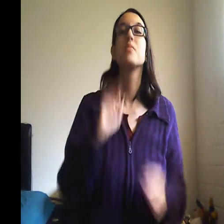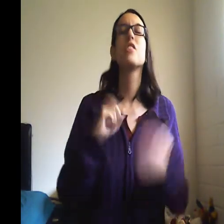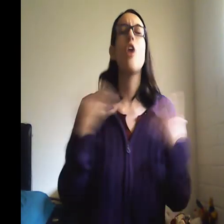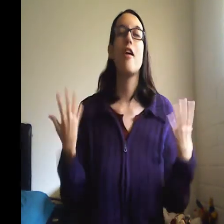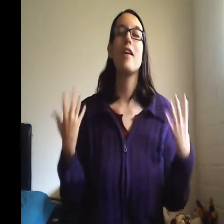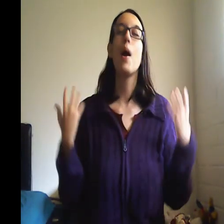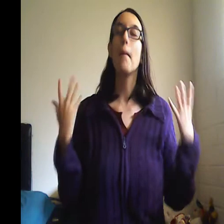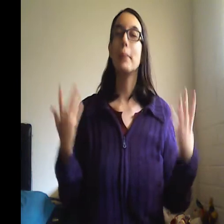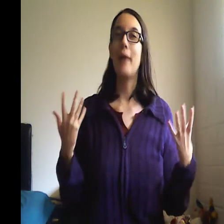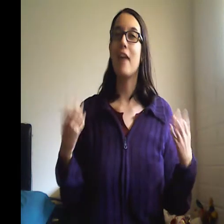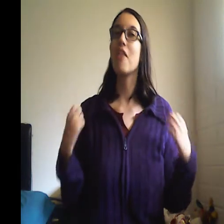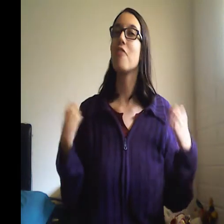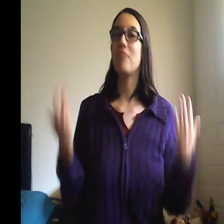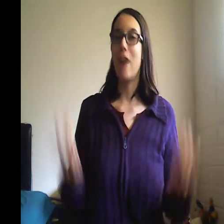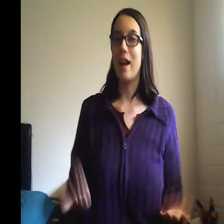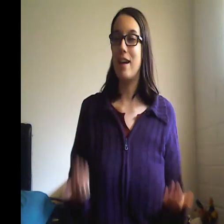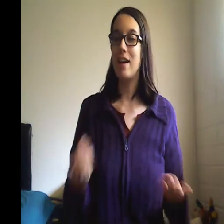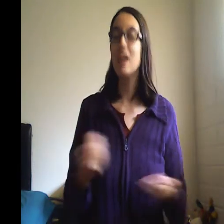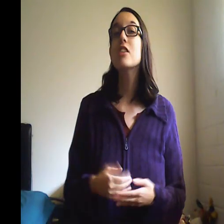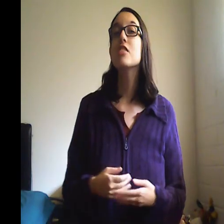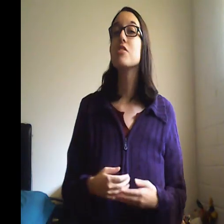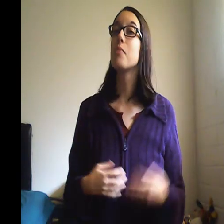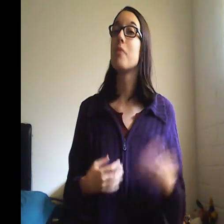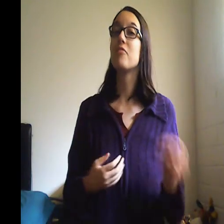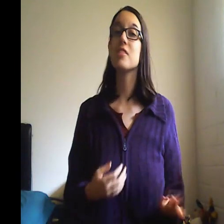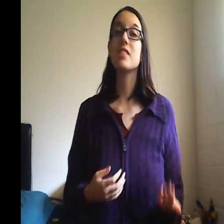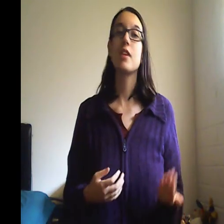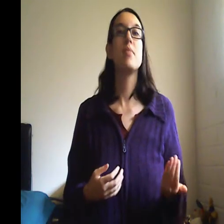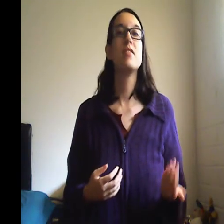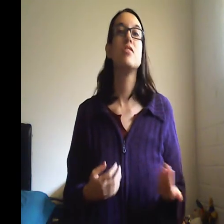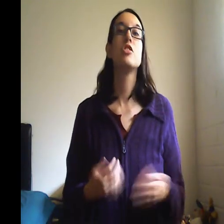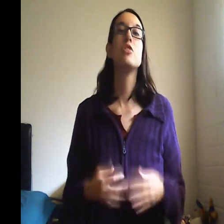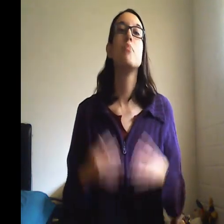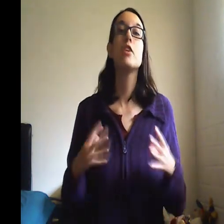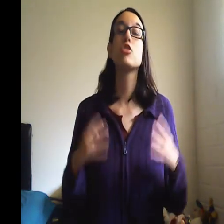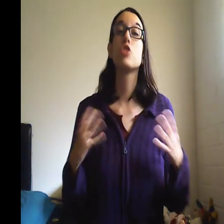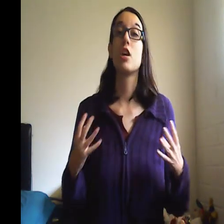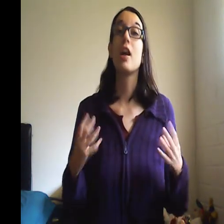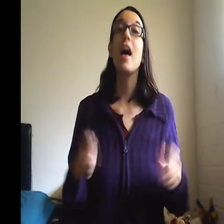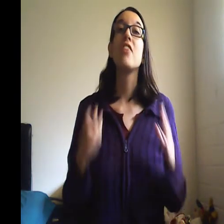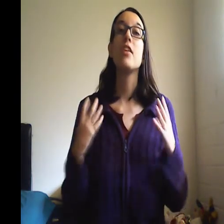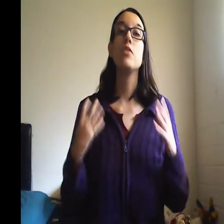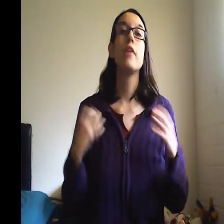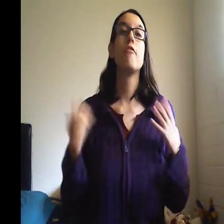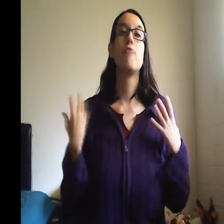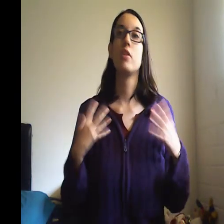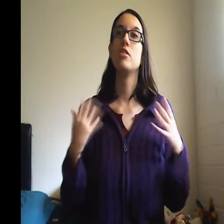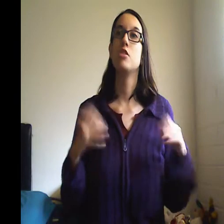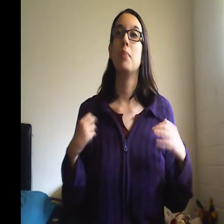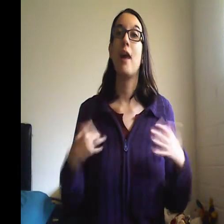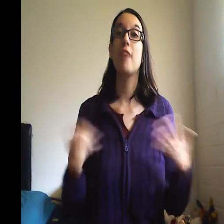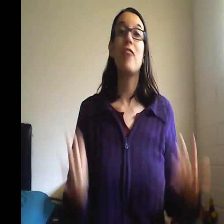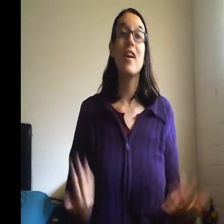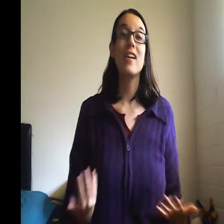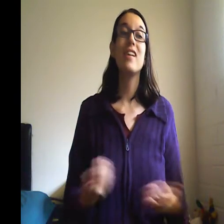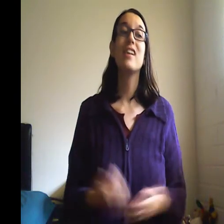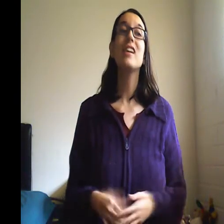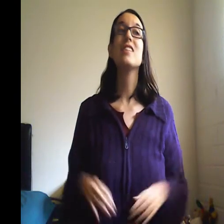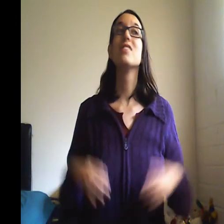on Black Friday. So my first tip is to make sure that you can afford to do Black Friday. You know,